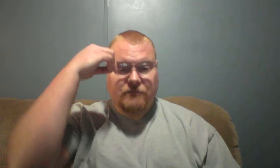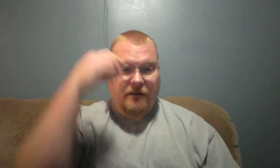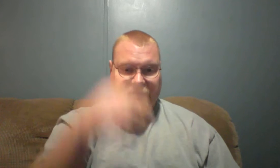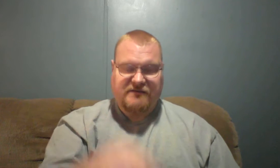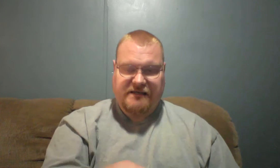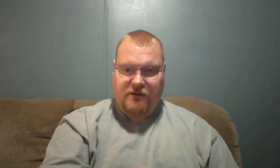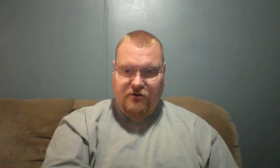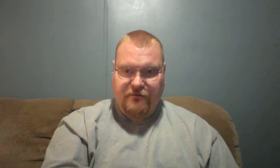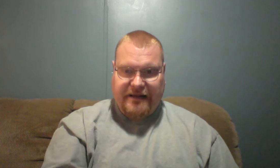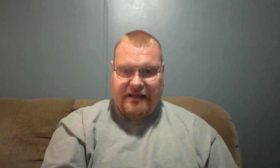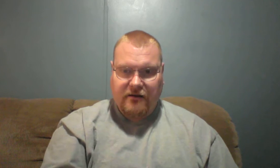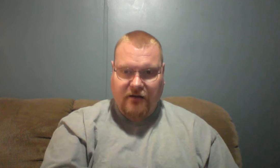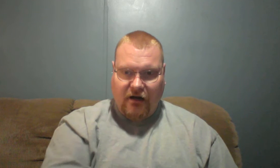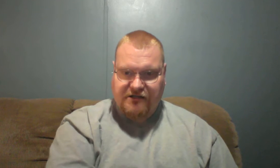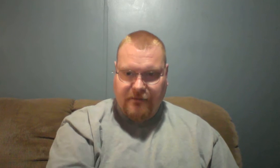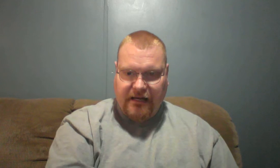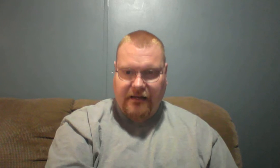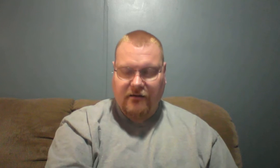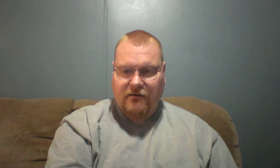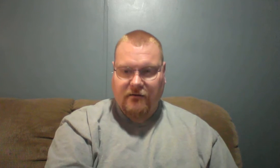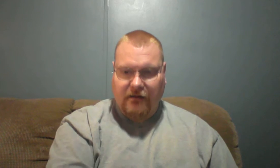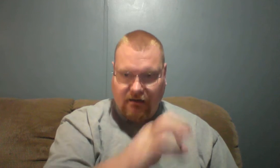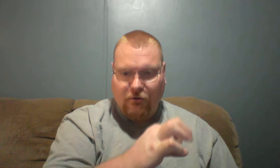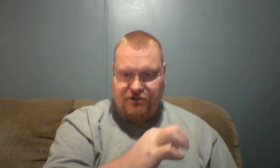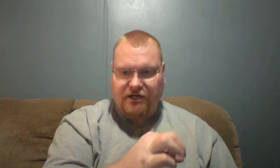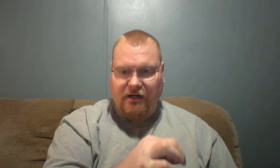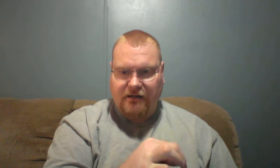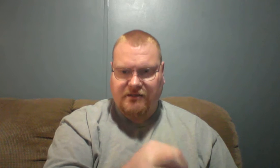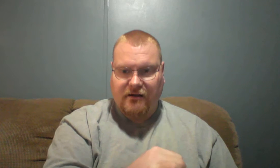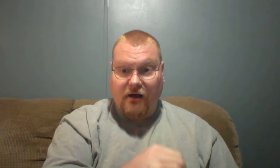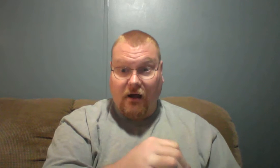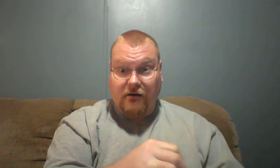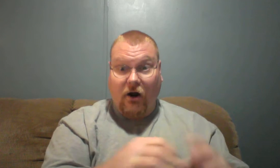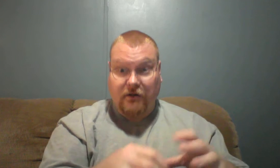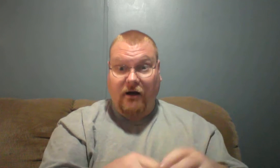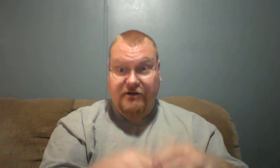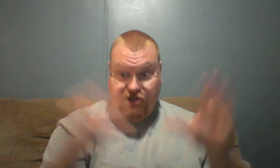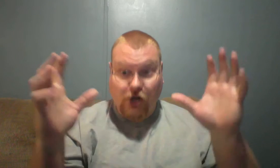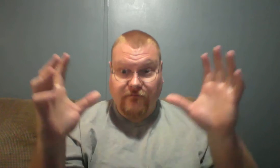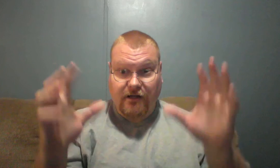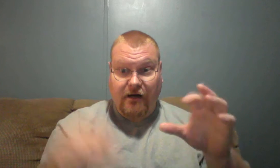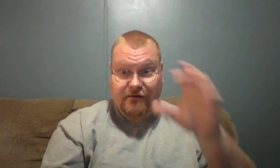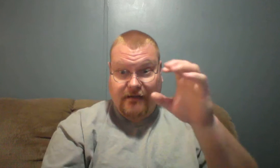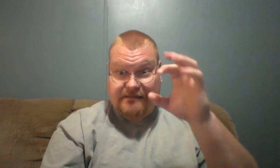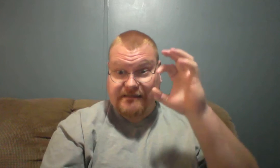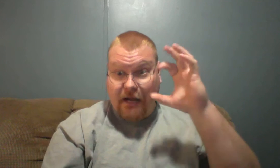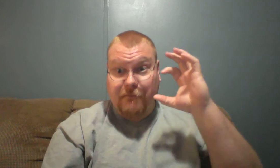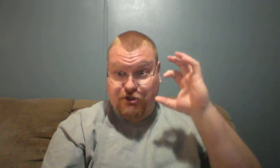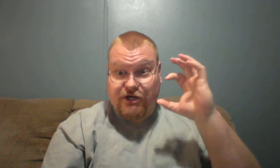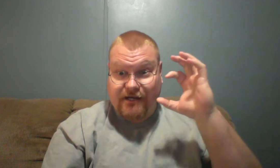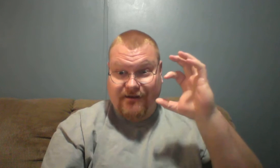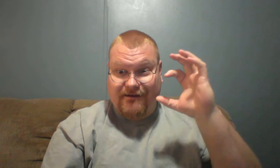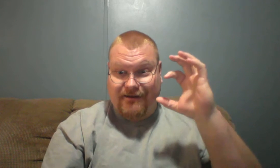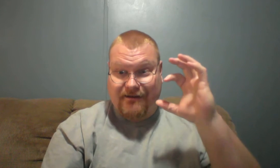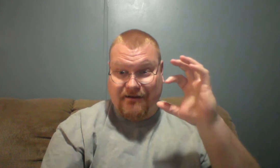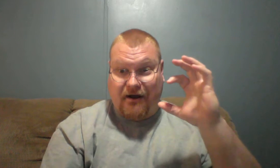Bible even says that there'd be God's many, a lower G gods, our God, Jehovah God has the upper G God,